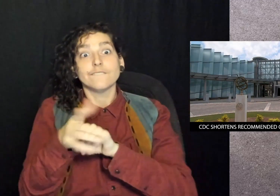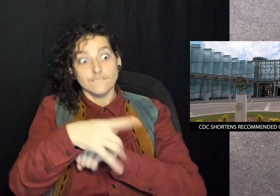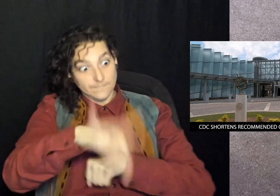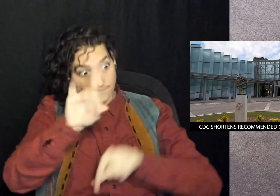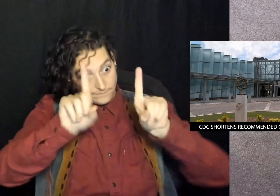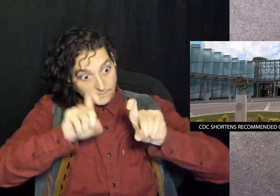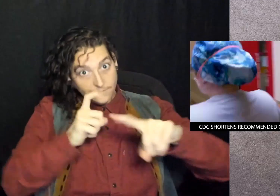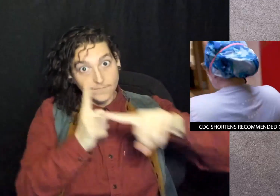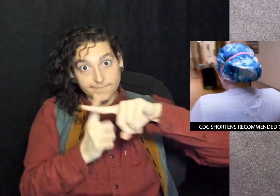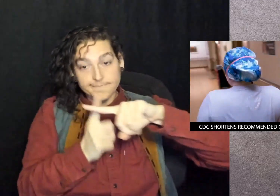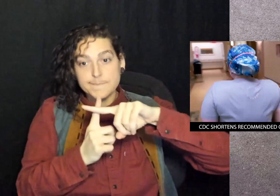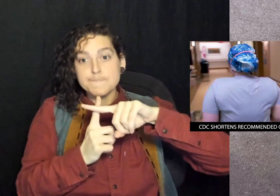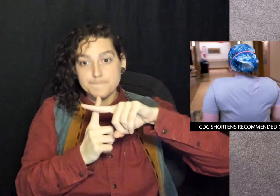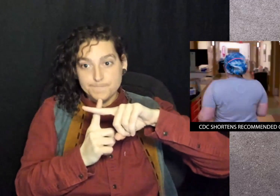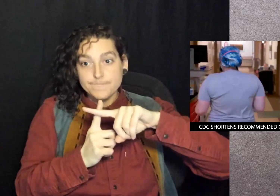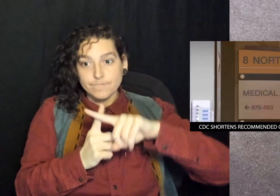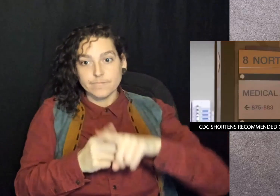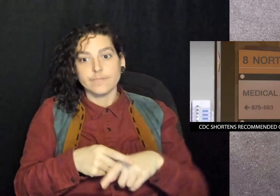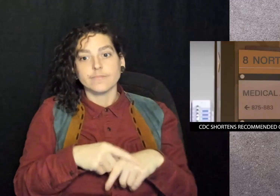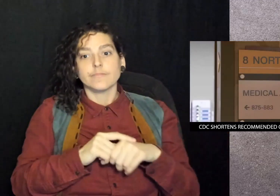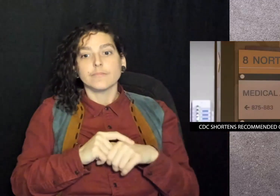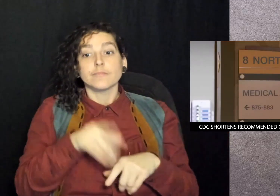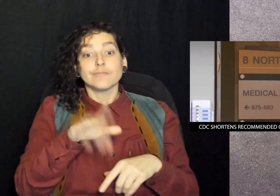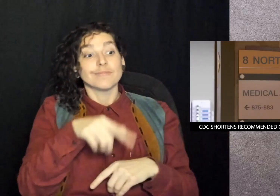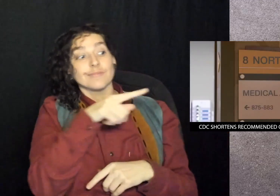after a positive COVID-19 test.